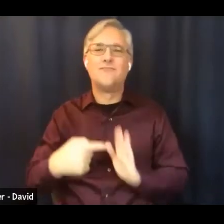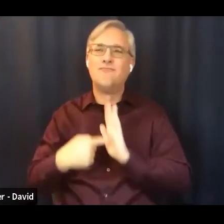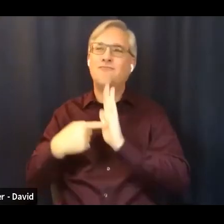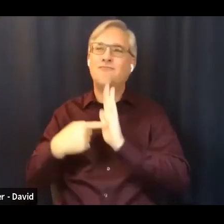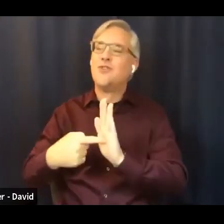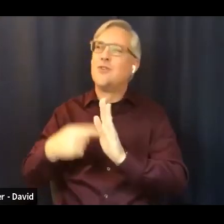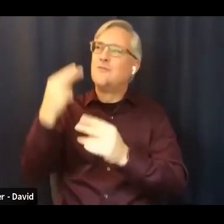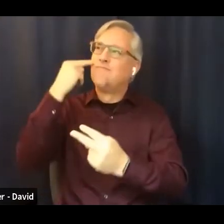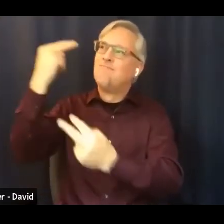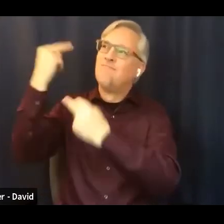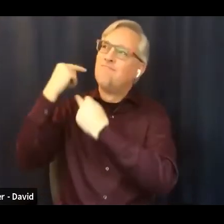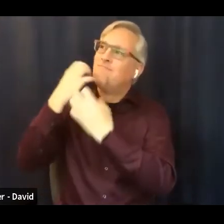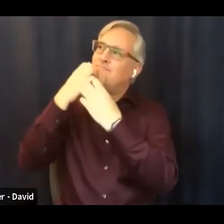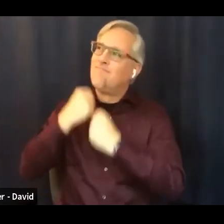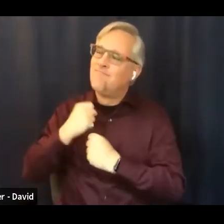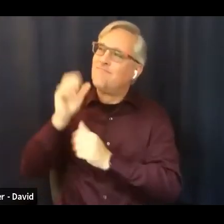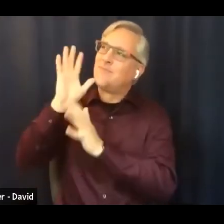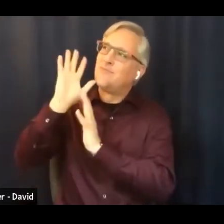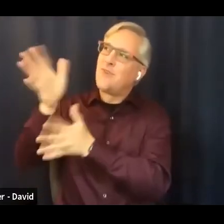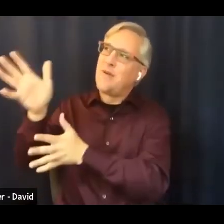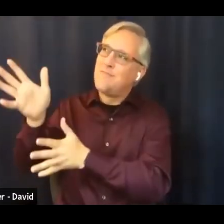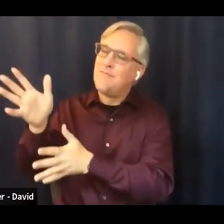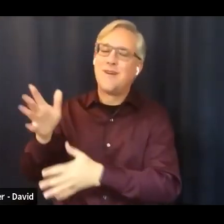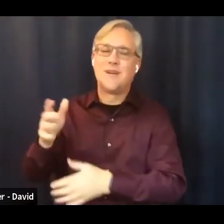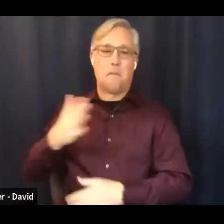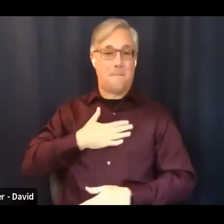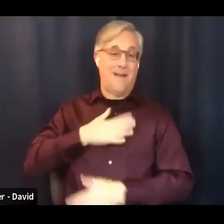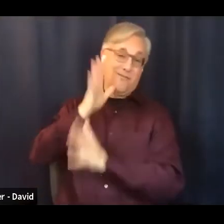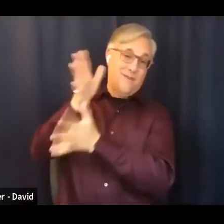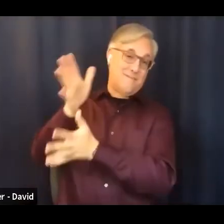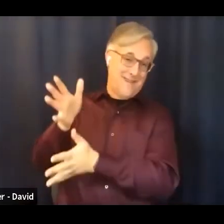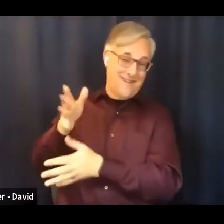all of us to my mom and to us grandchildren